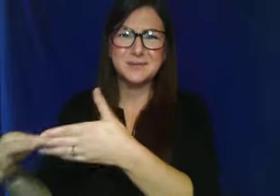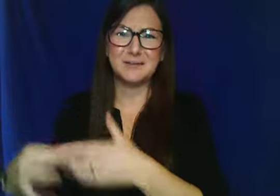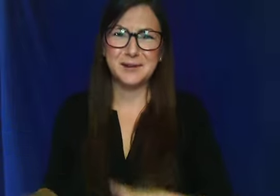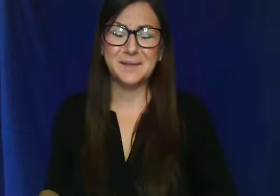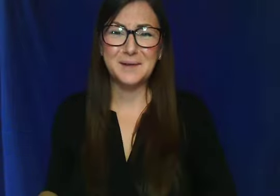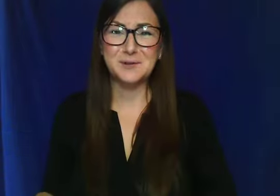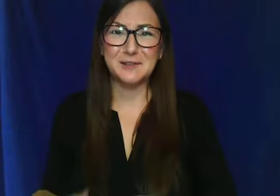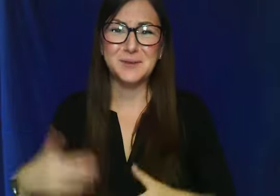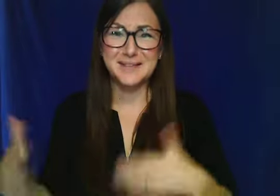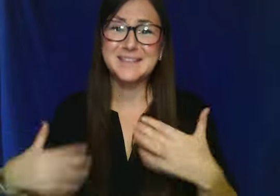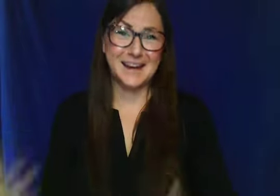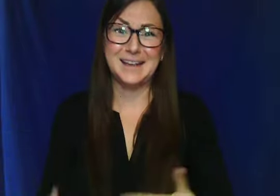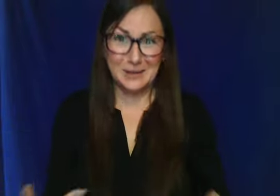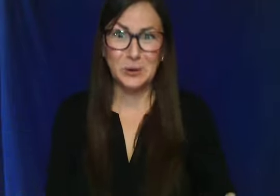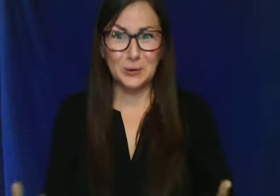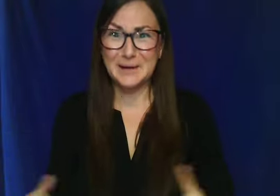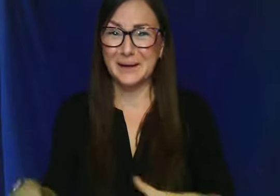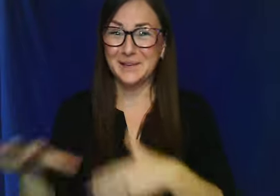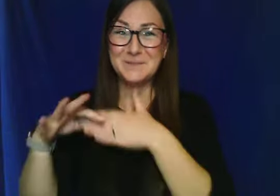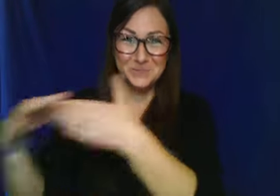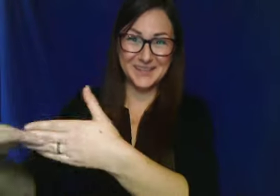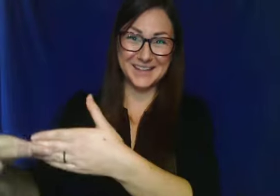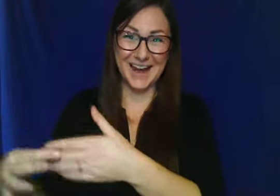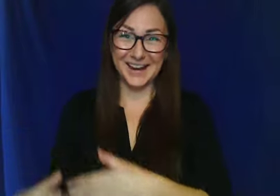I've done that when I've been signing in a hurry. The guide.